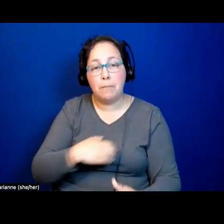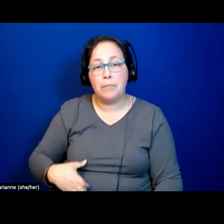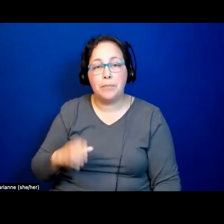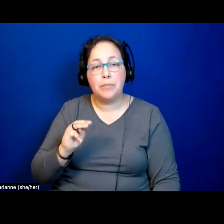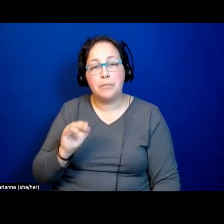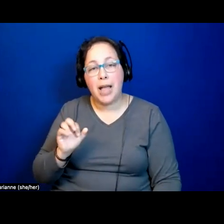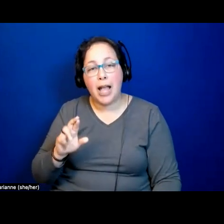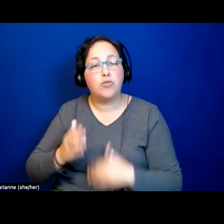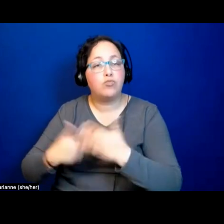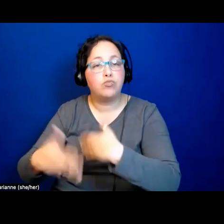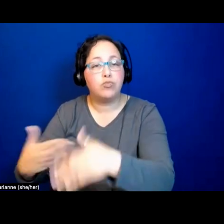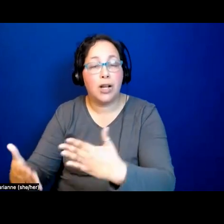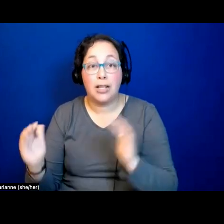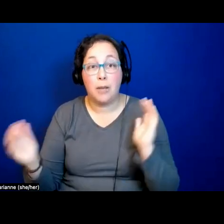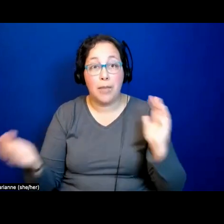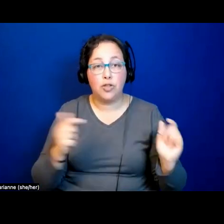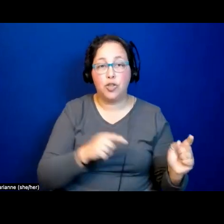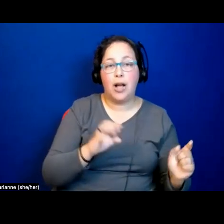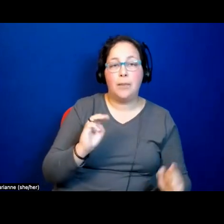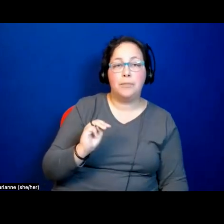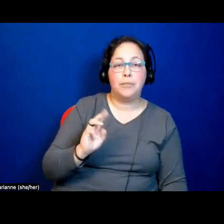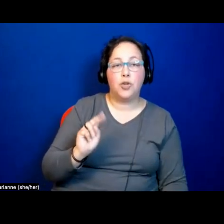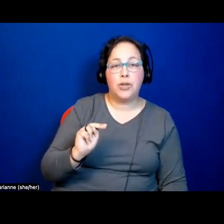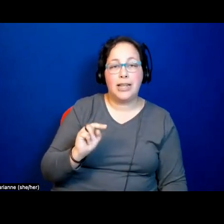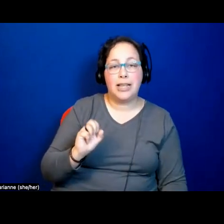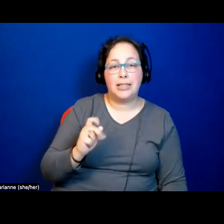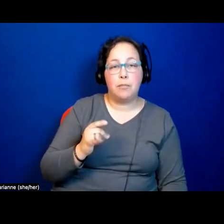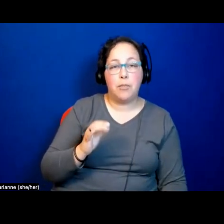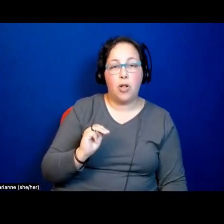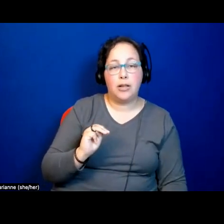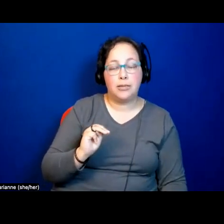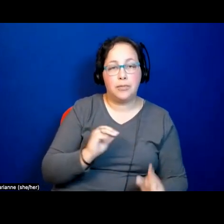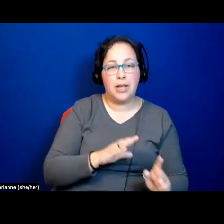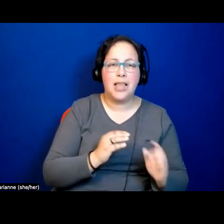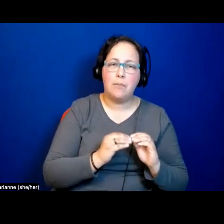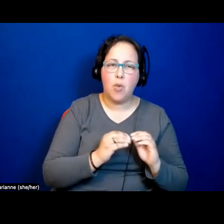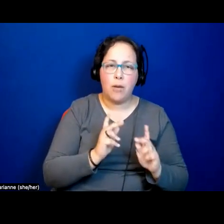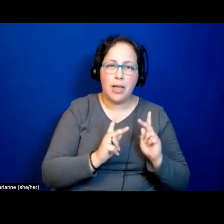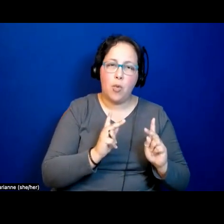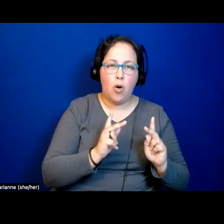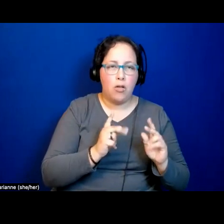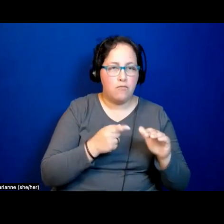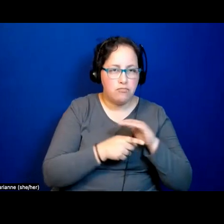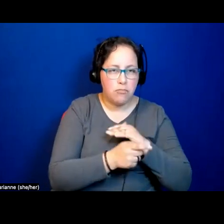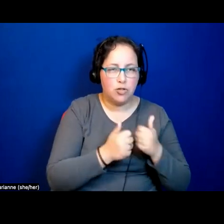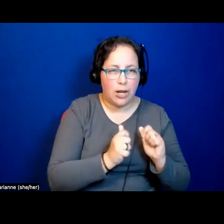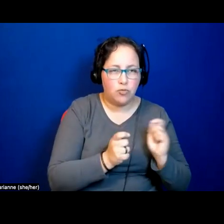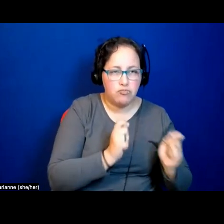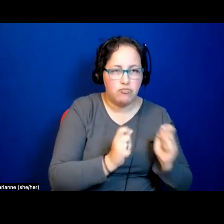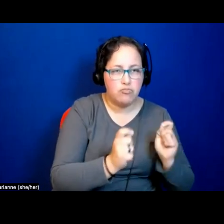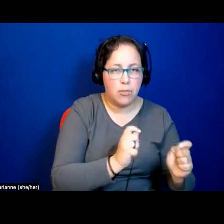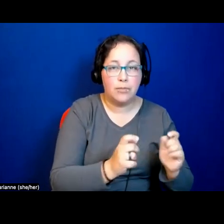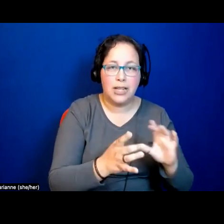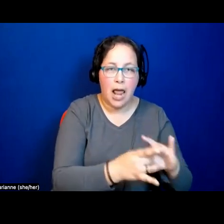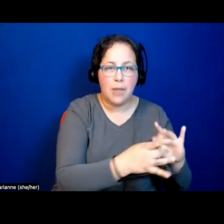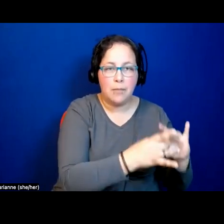the municipalist movement as sort of made up of insurgent movements that are connected as poor people's